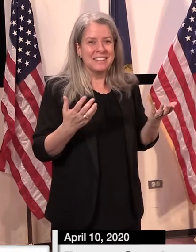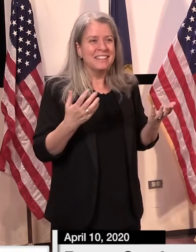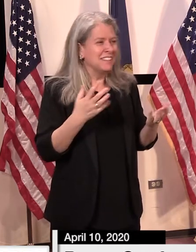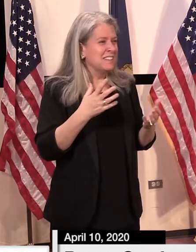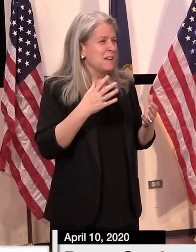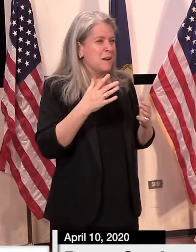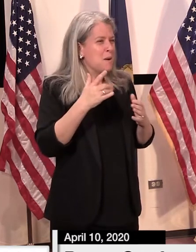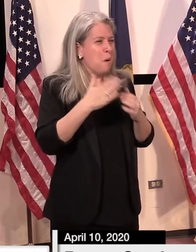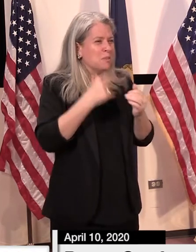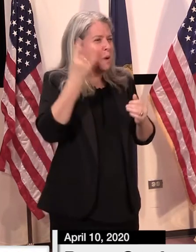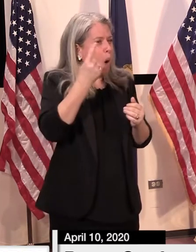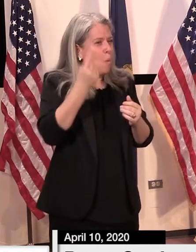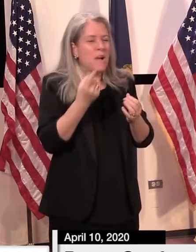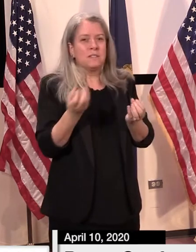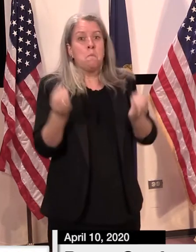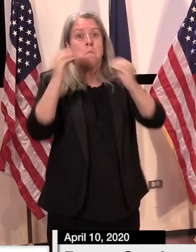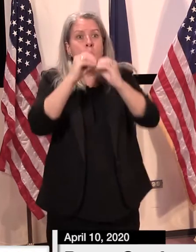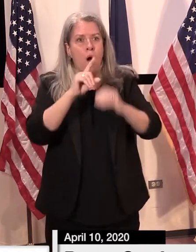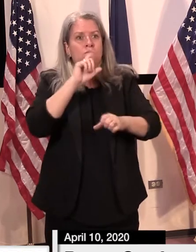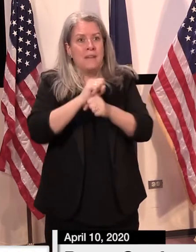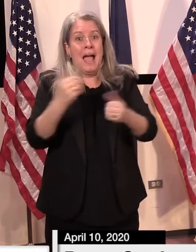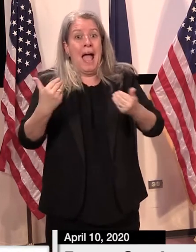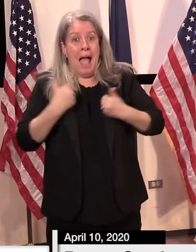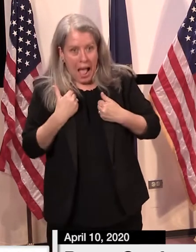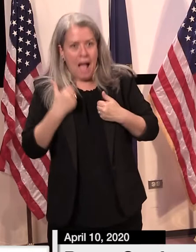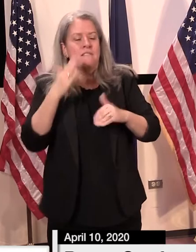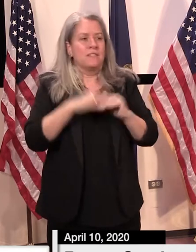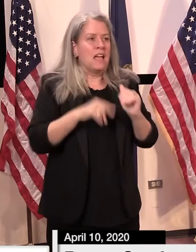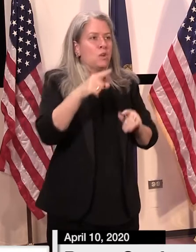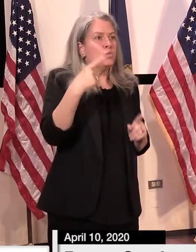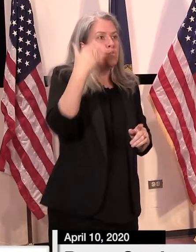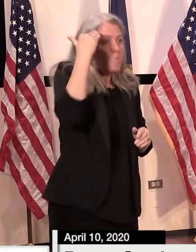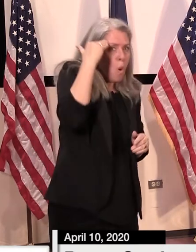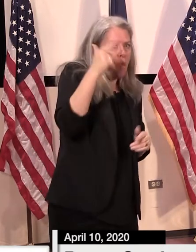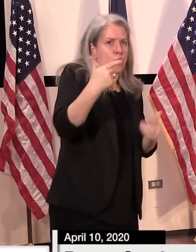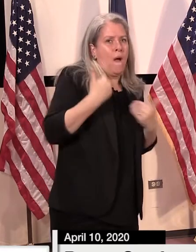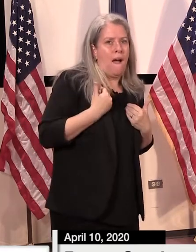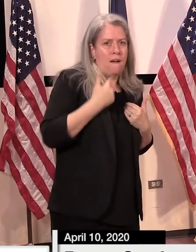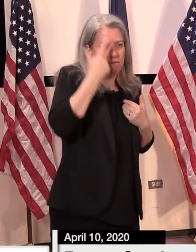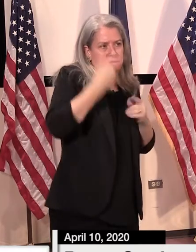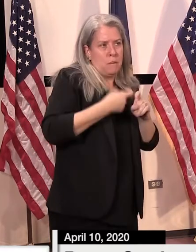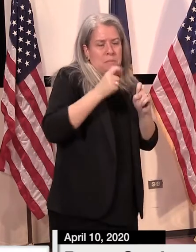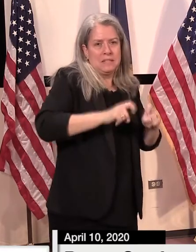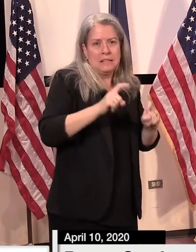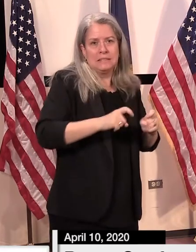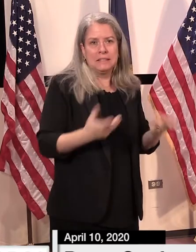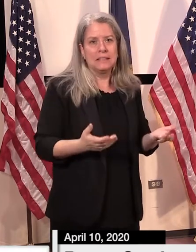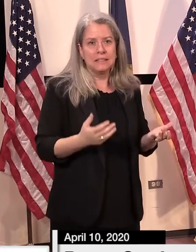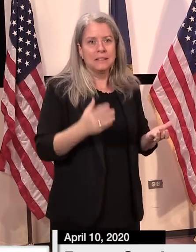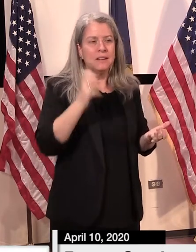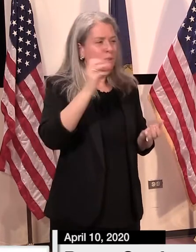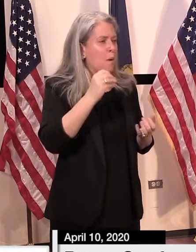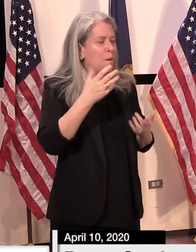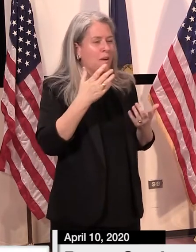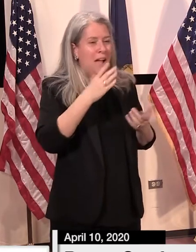it's almost always greater than the number you think you have. So we do understand, especially in the